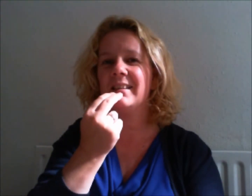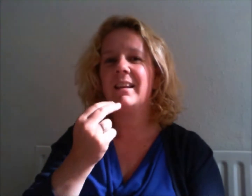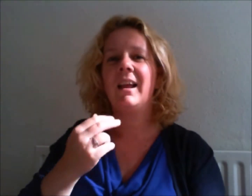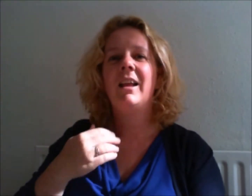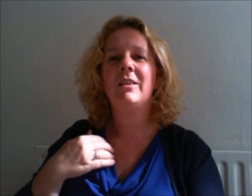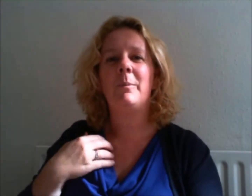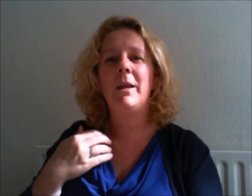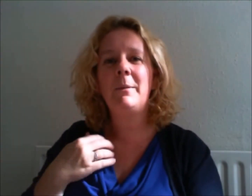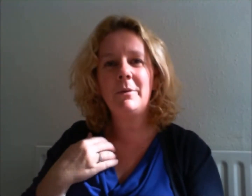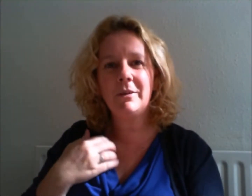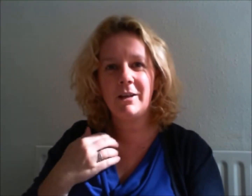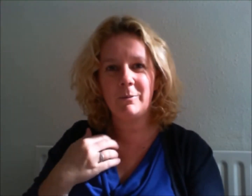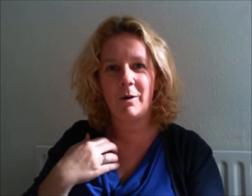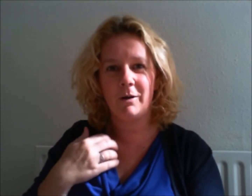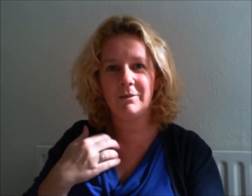The people that I want.